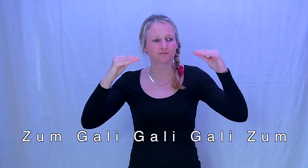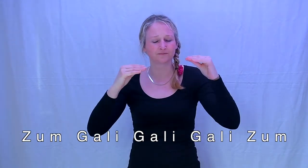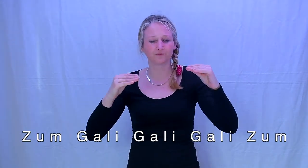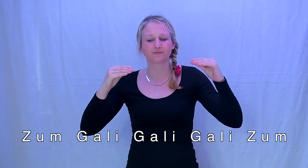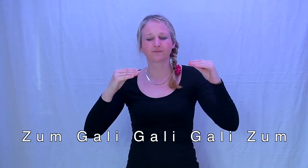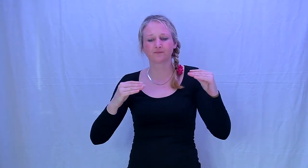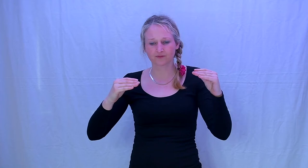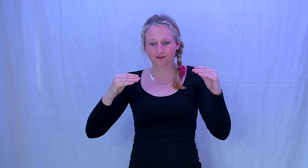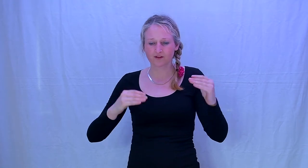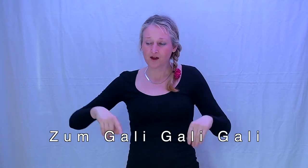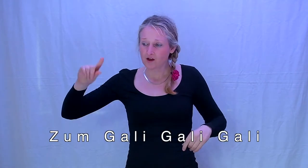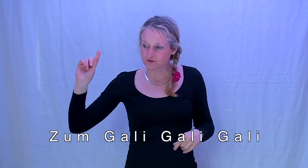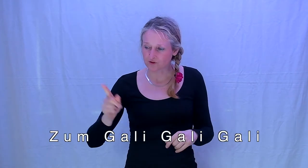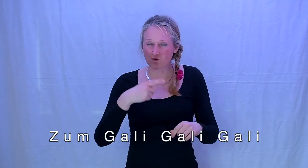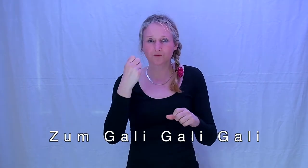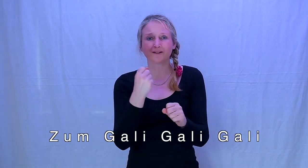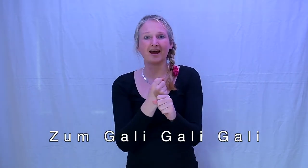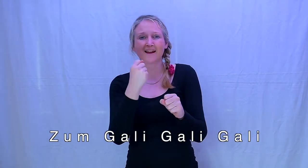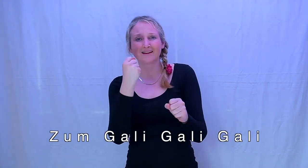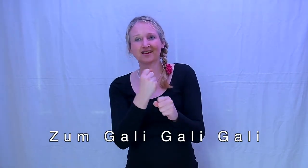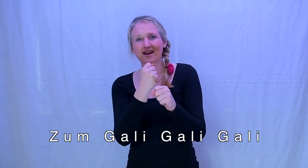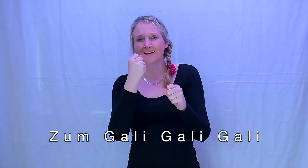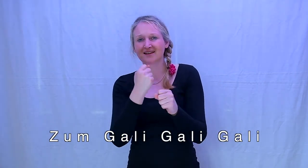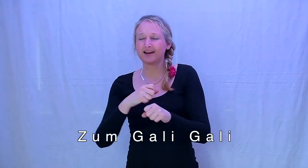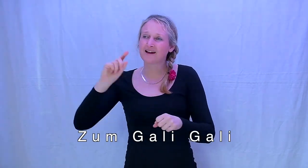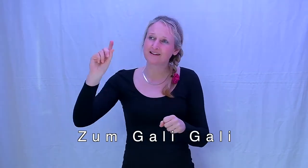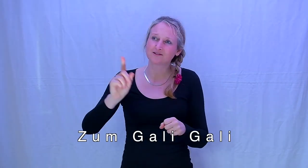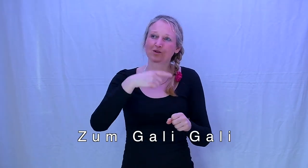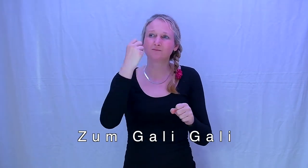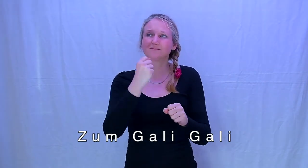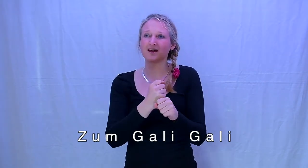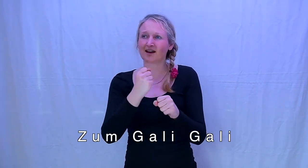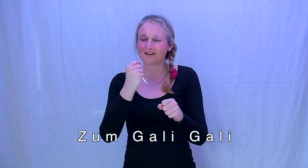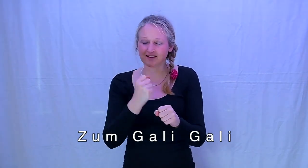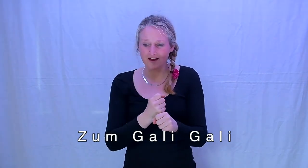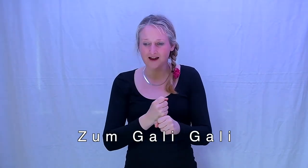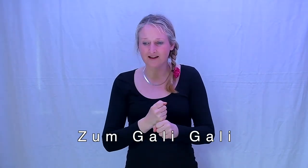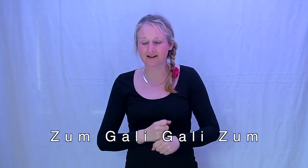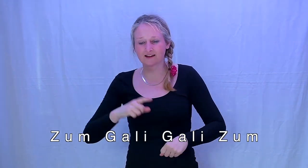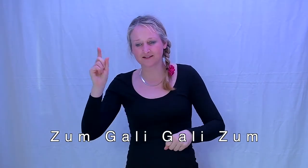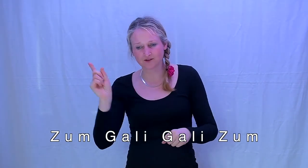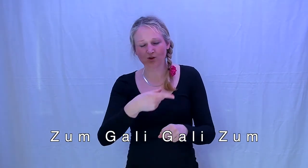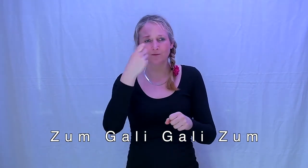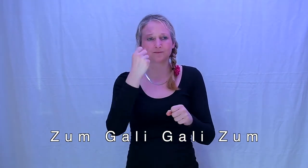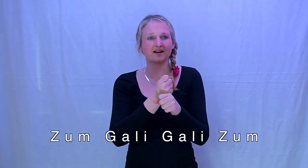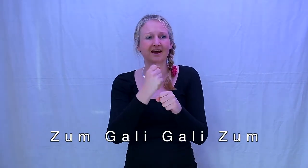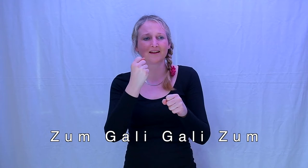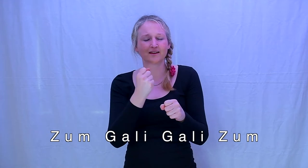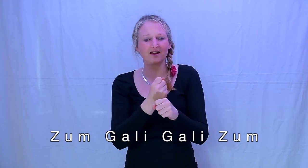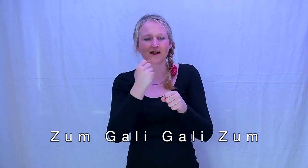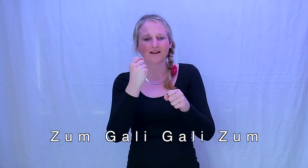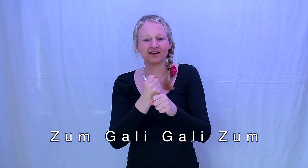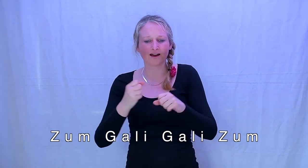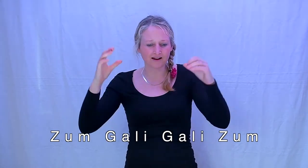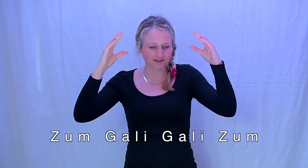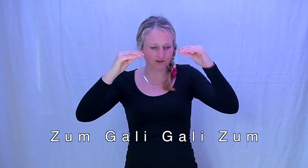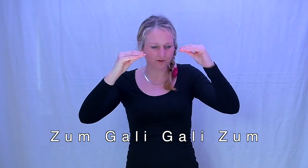Zum gali gali gali zum gali gali Zum gali gali gali zum